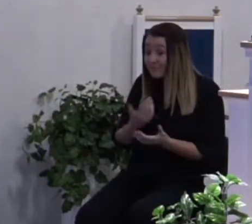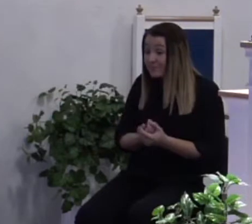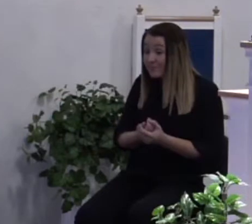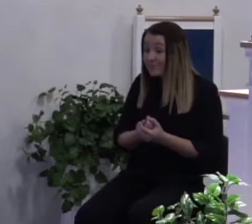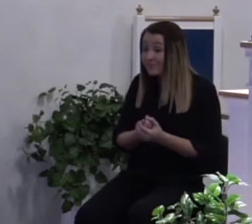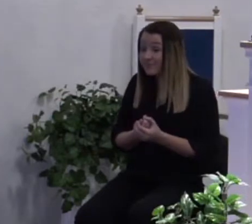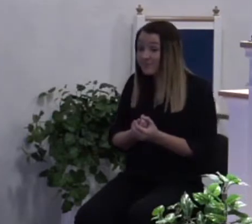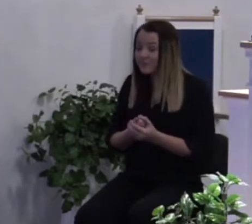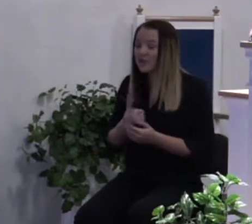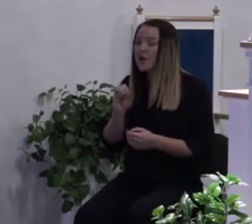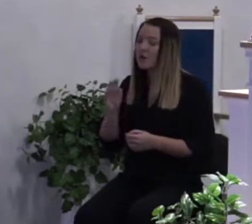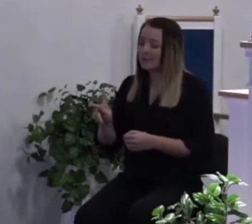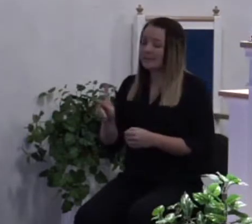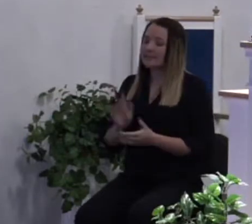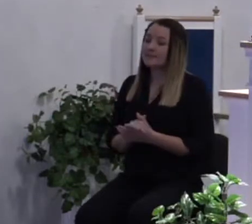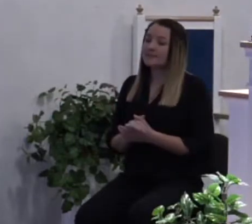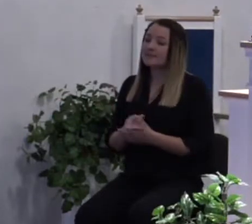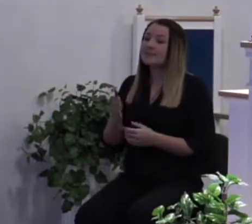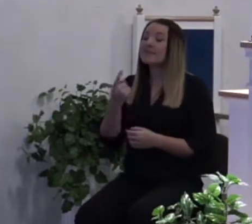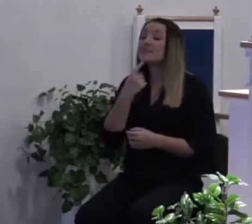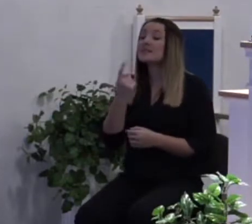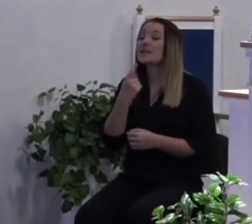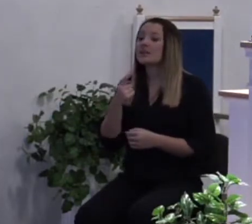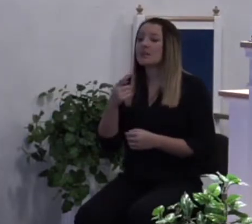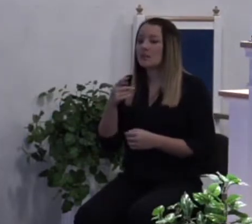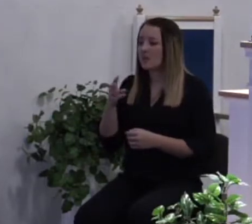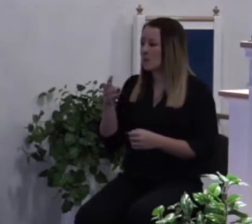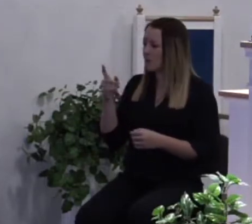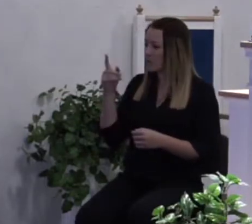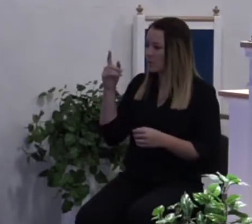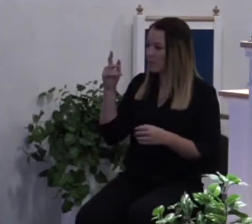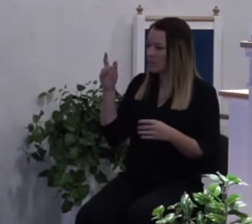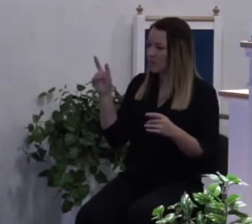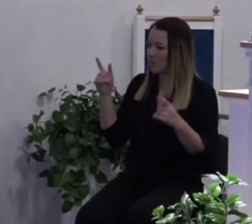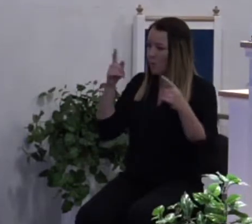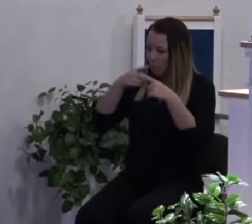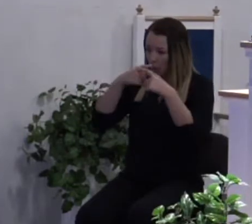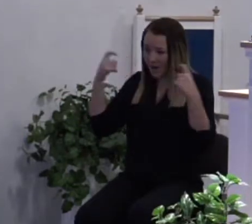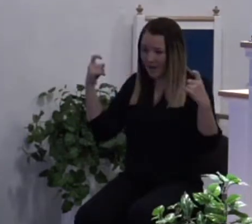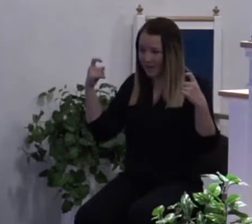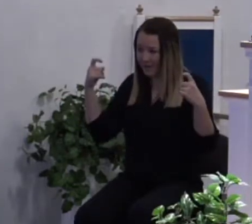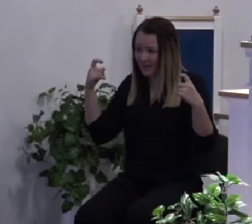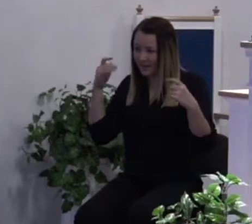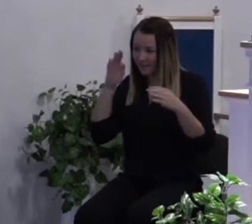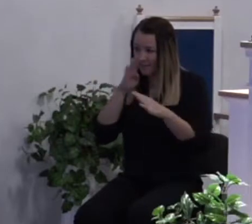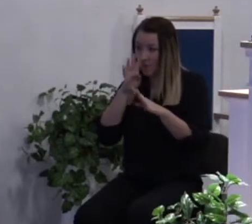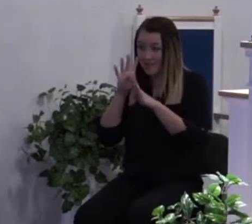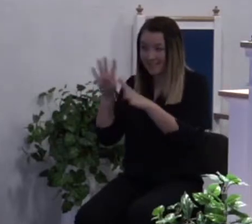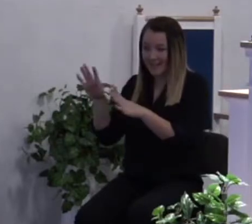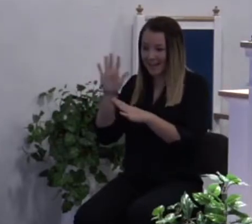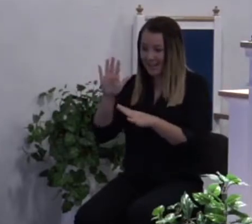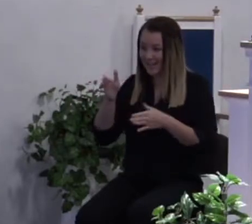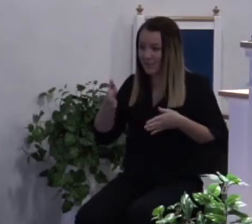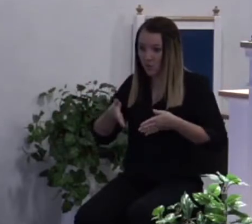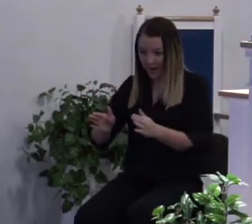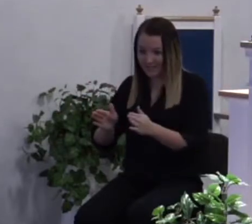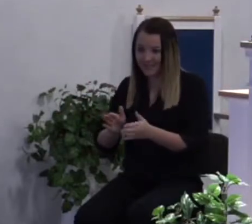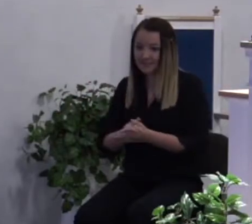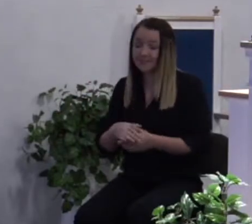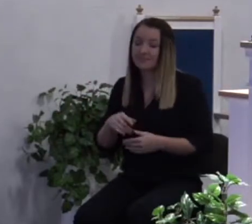All right. He said let the wicked forsake his ways. There's a scripture in Bible that talks about you either for